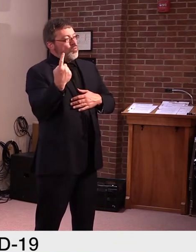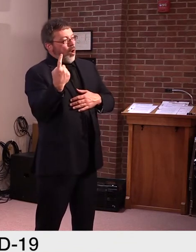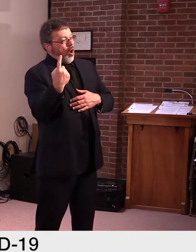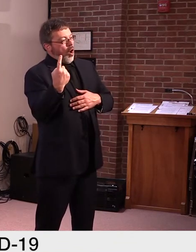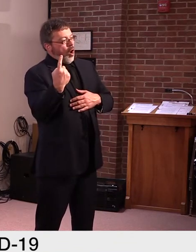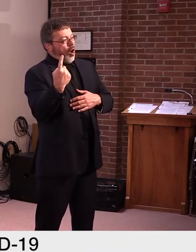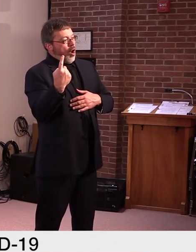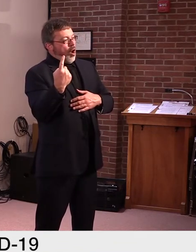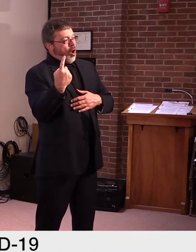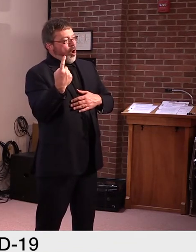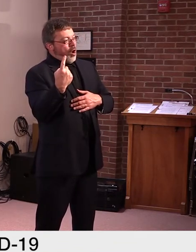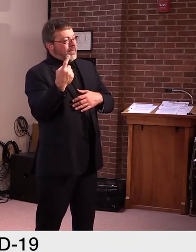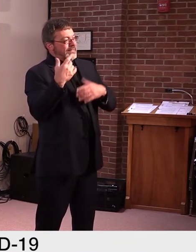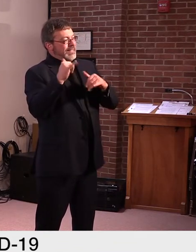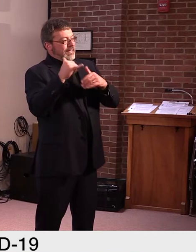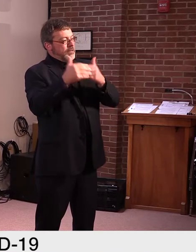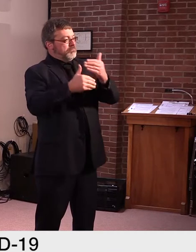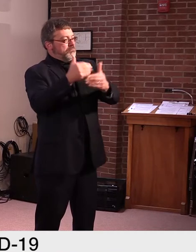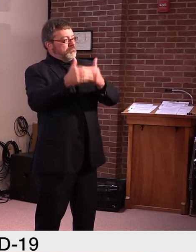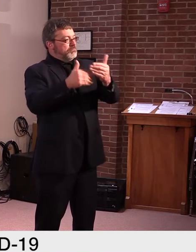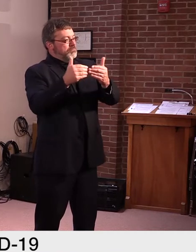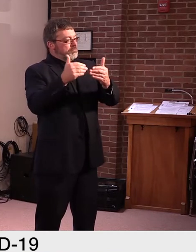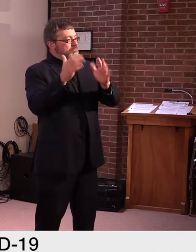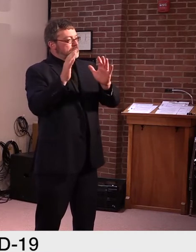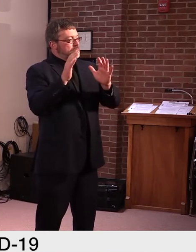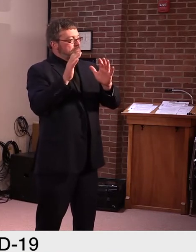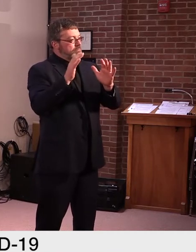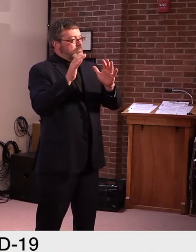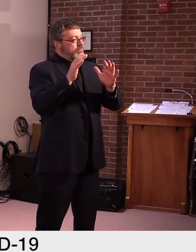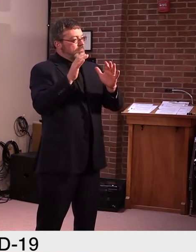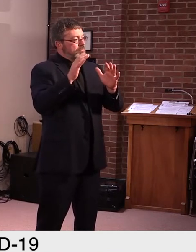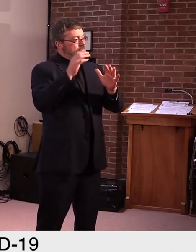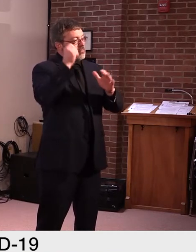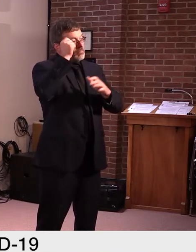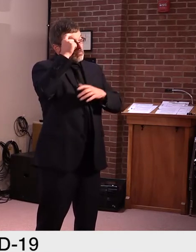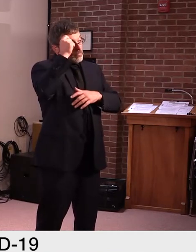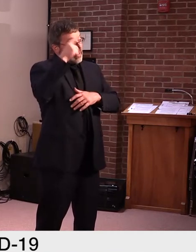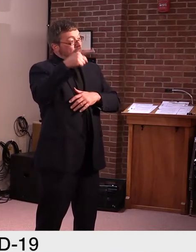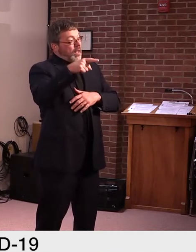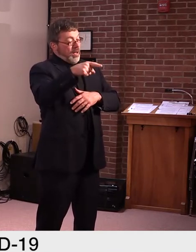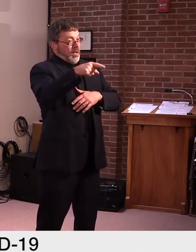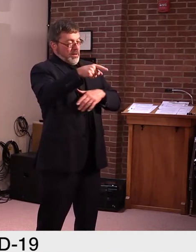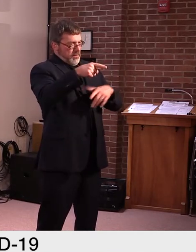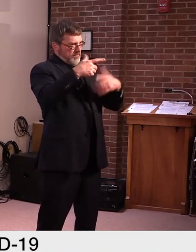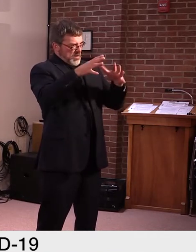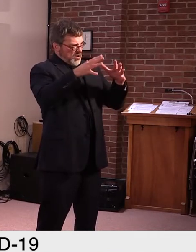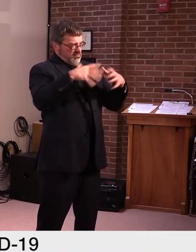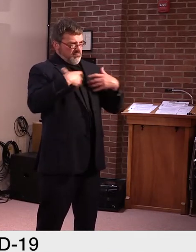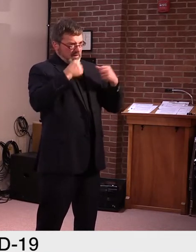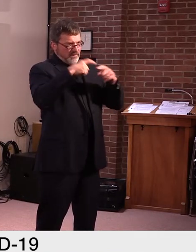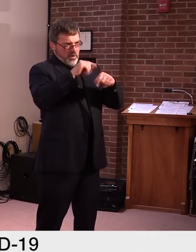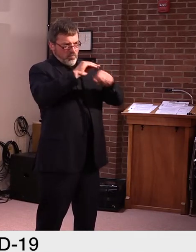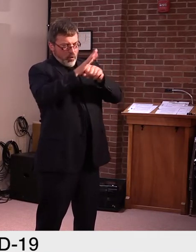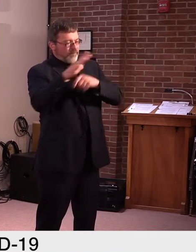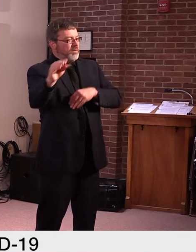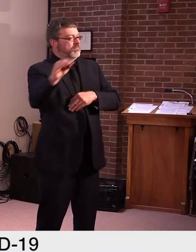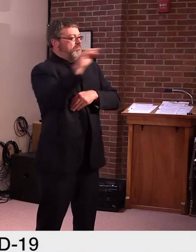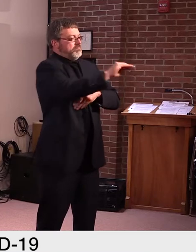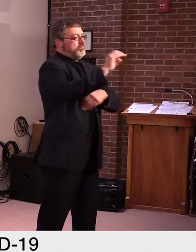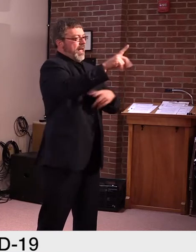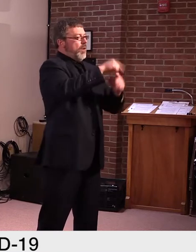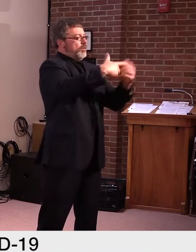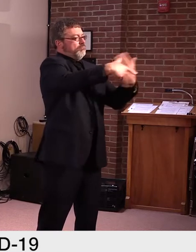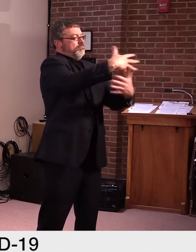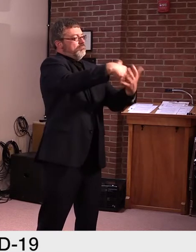Recovery means that we're starting to move them into the general population, uh, because we see that they're recovered,